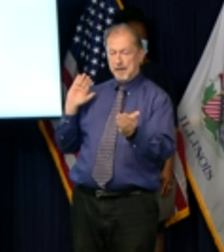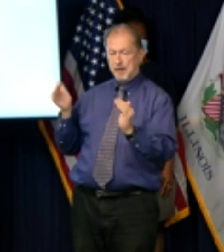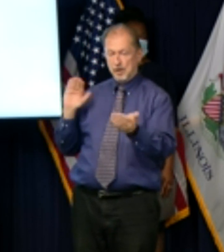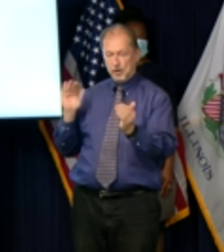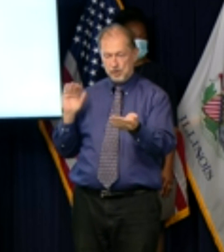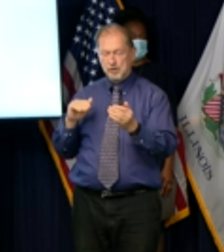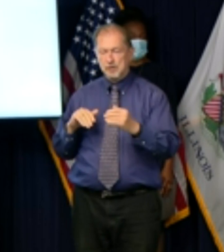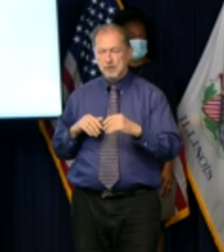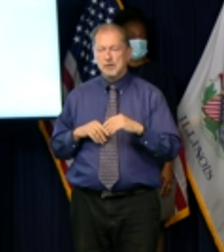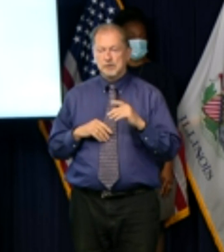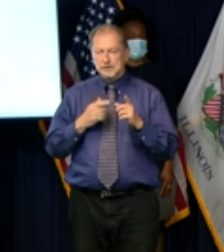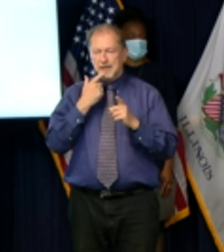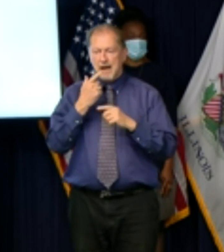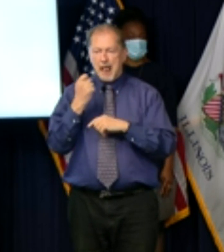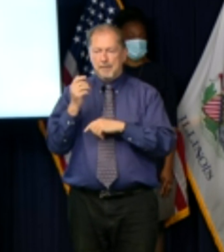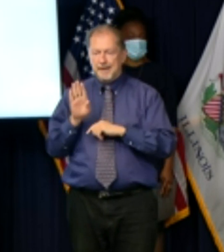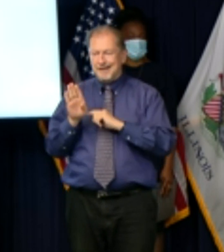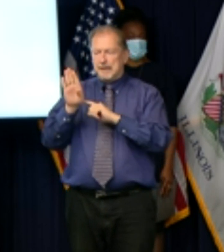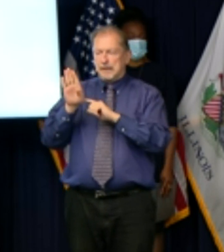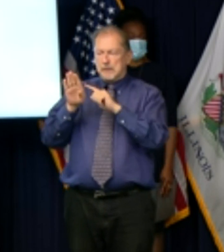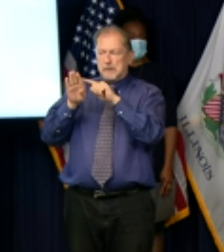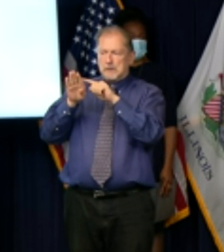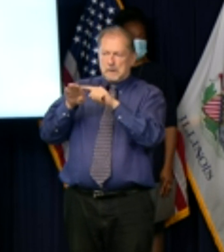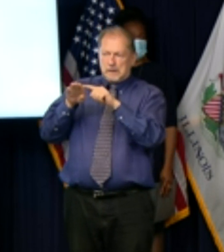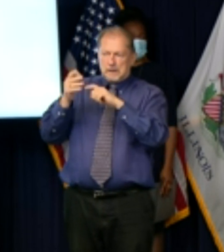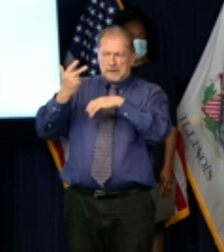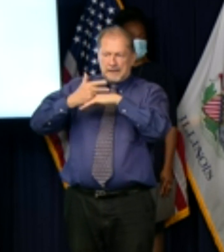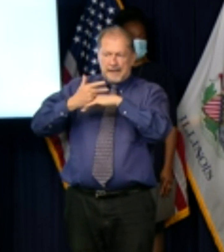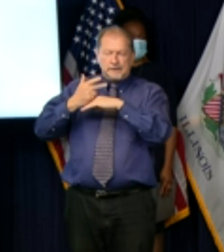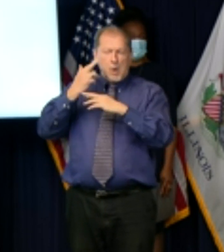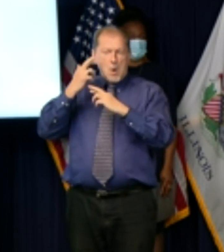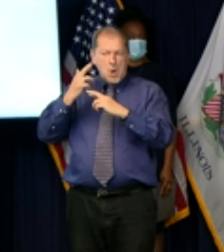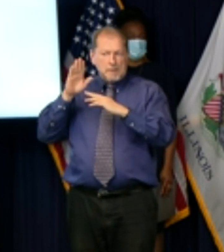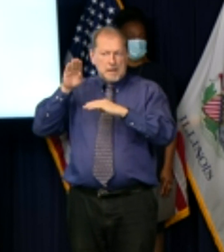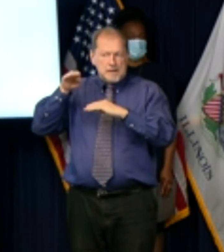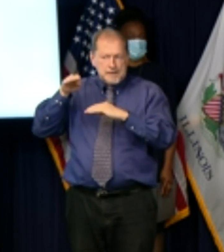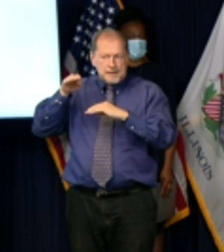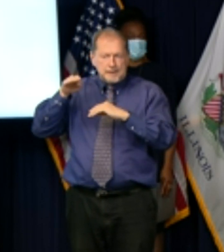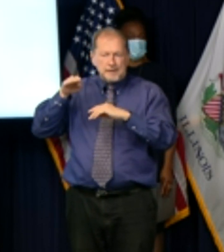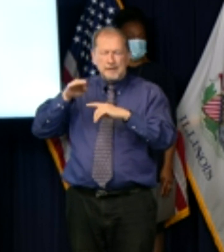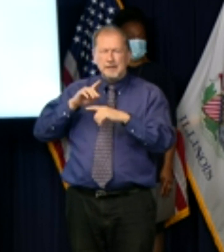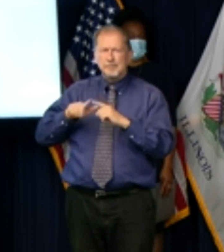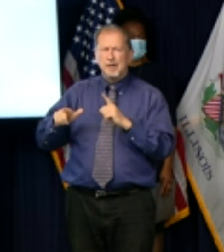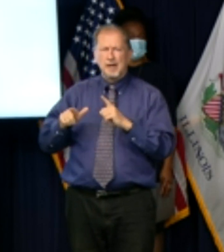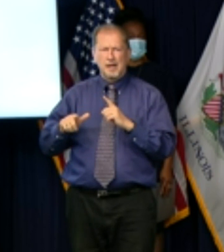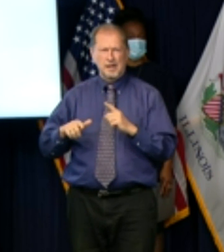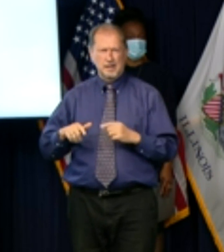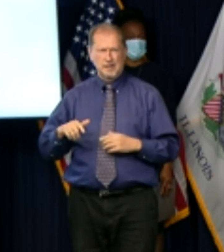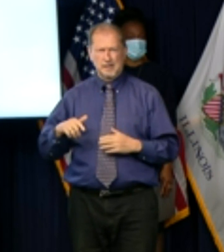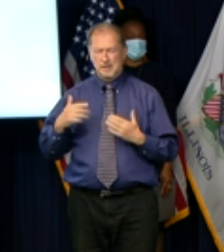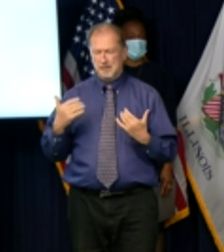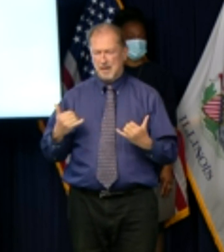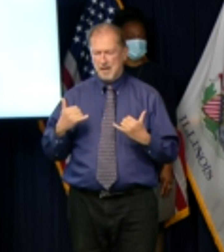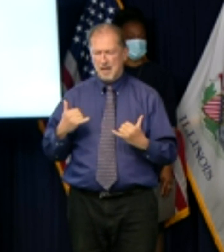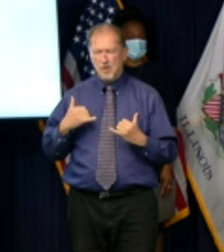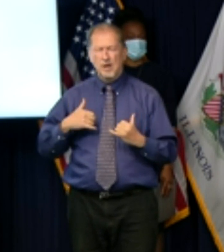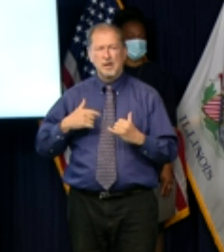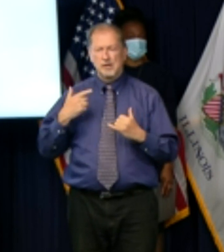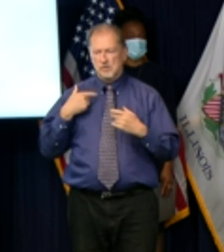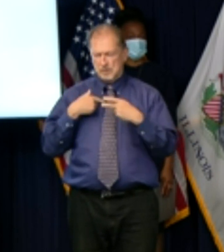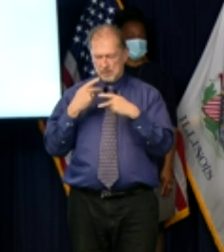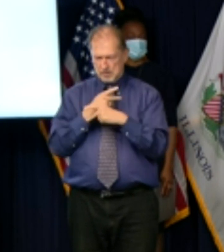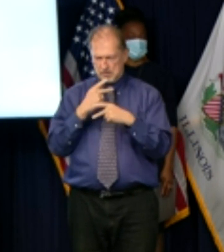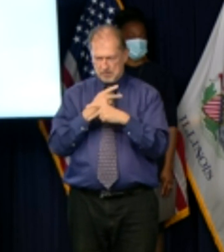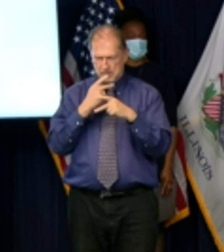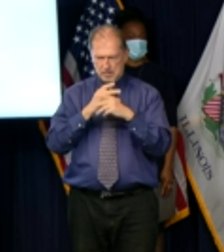of a change here but it may be an anomaly but what do you have to say about the dire situation our by our calculations